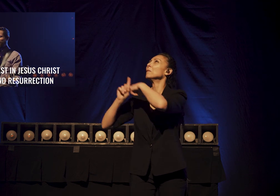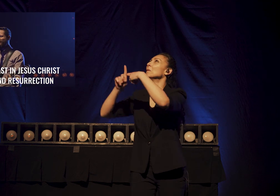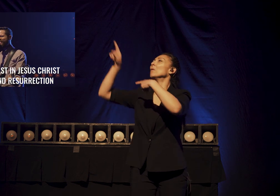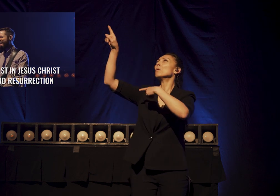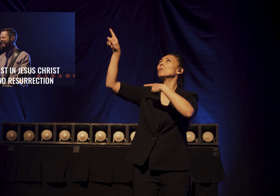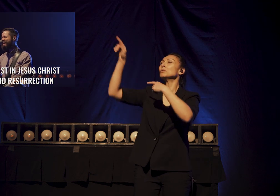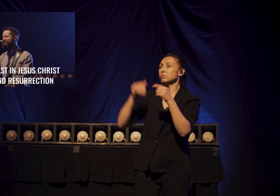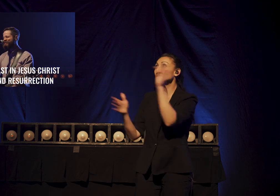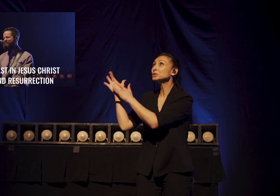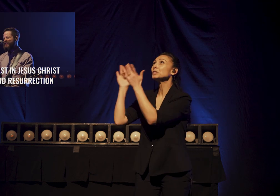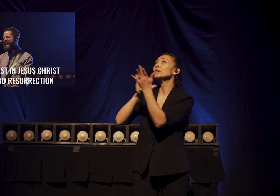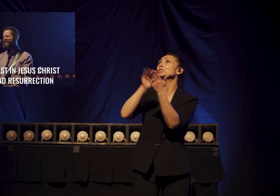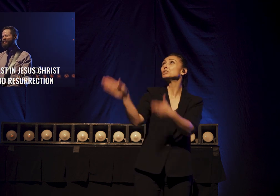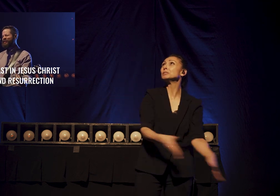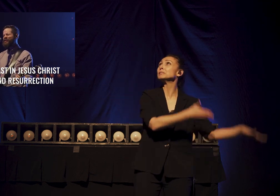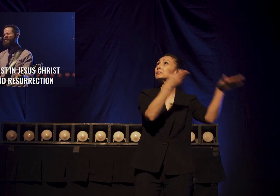His death and resurrection.